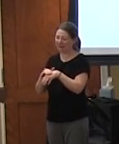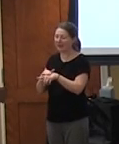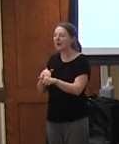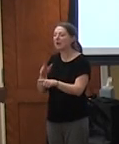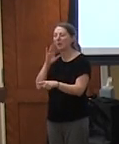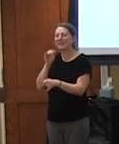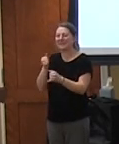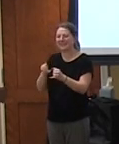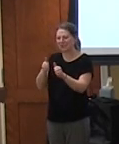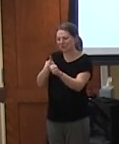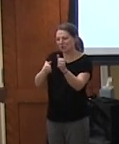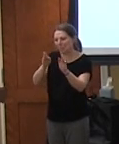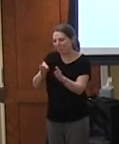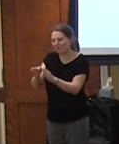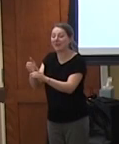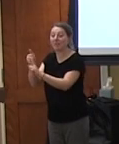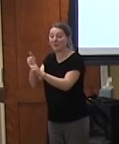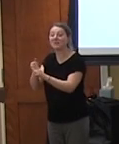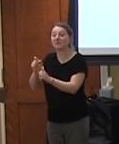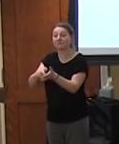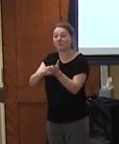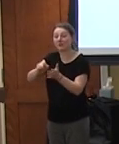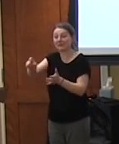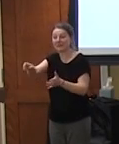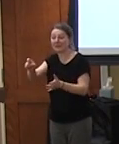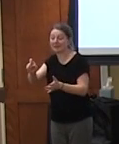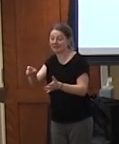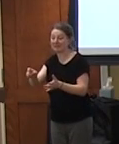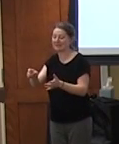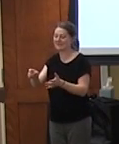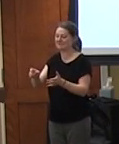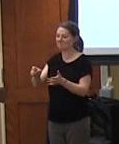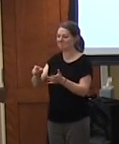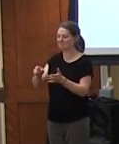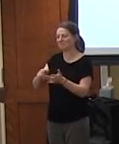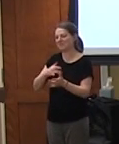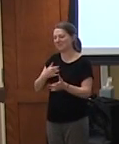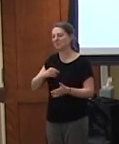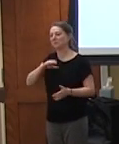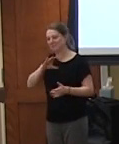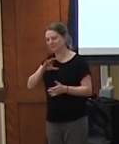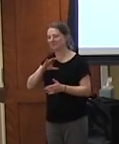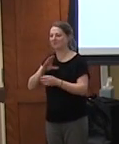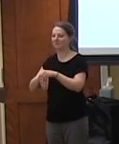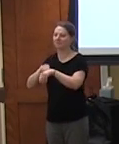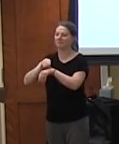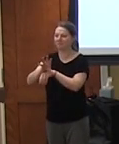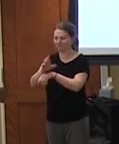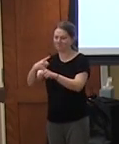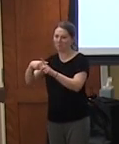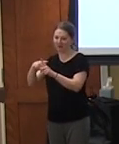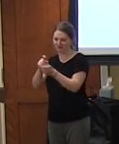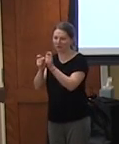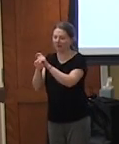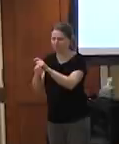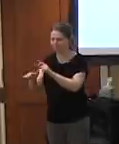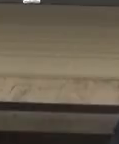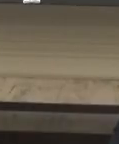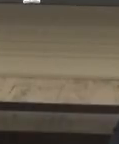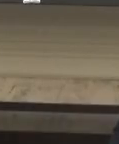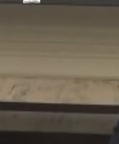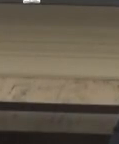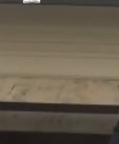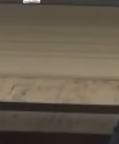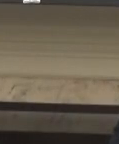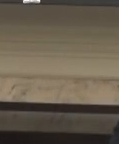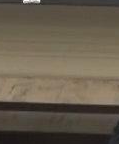each individual actually does have to have to make the collective movement work so i would actually couple self-efficacy with